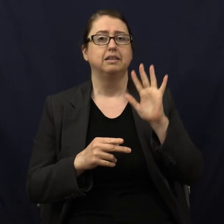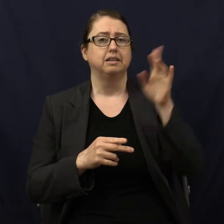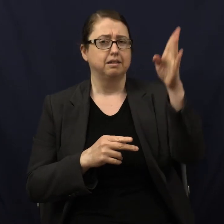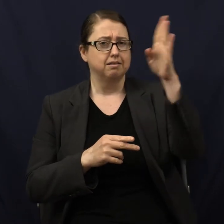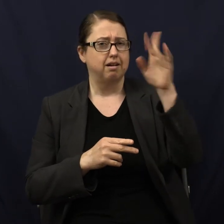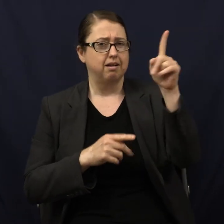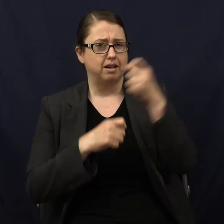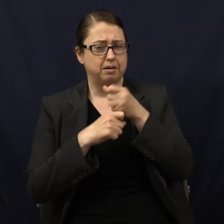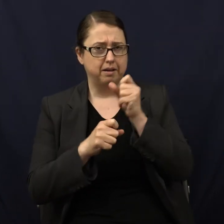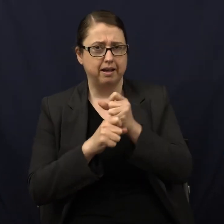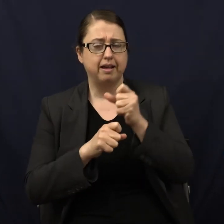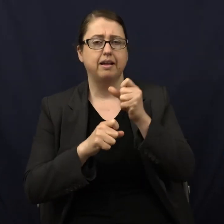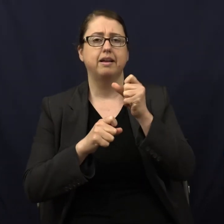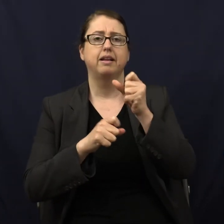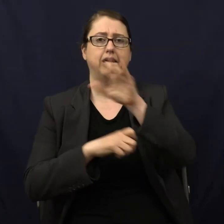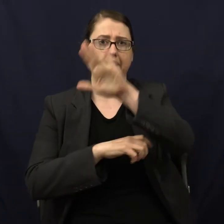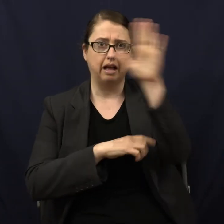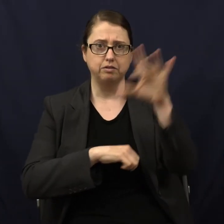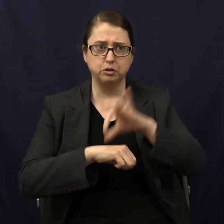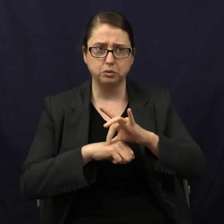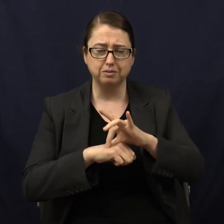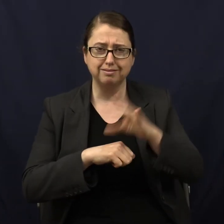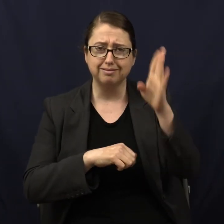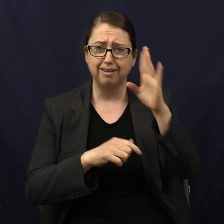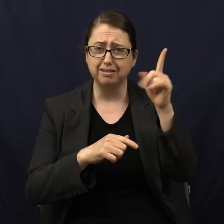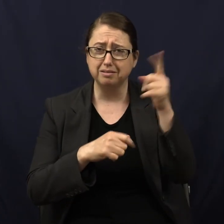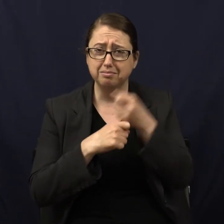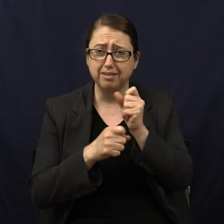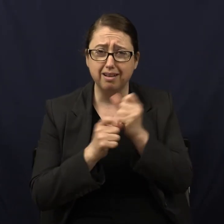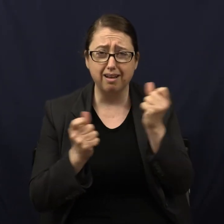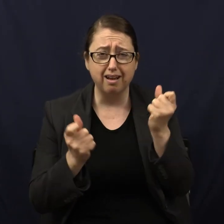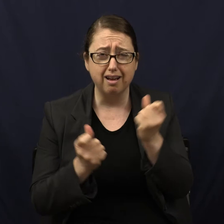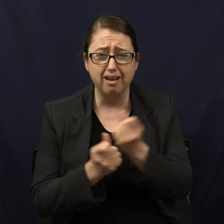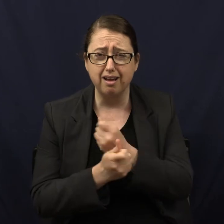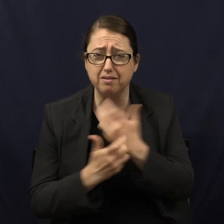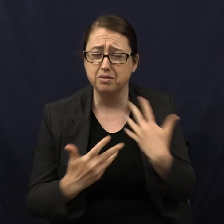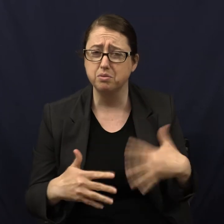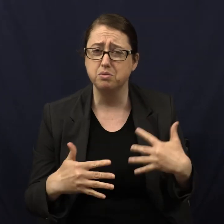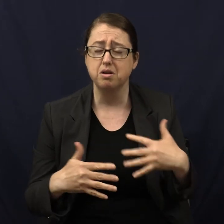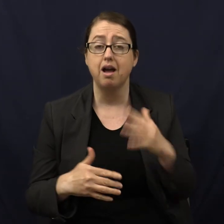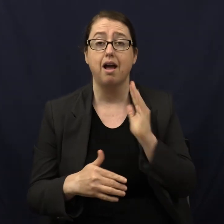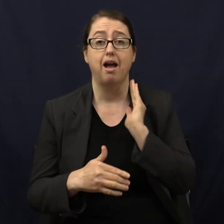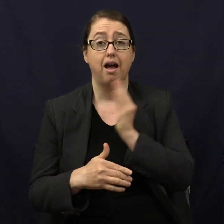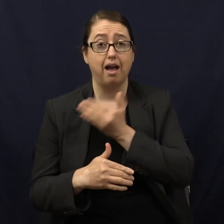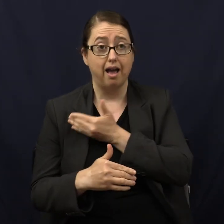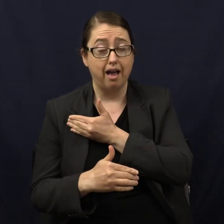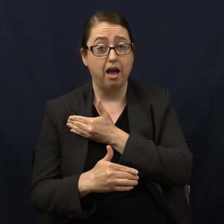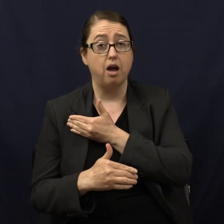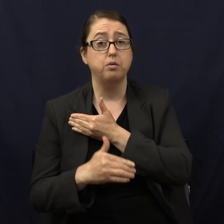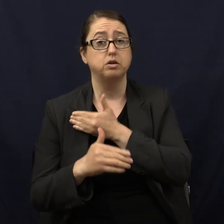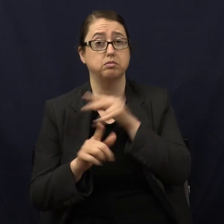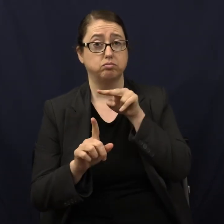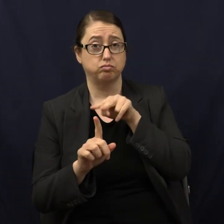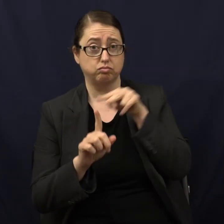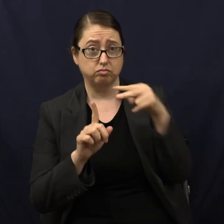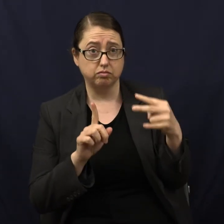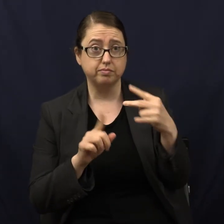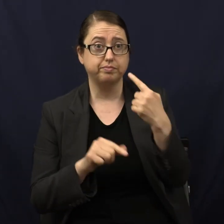Isn't that a big statement, though? To say that God made everything? Our worldview says that